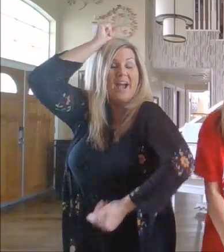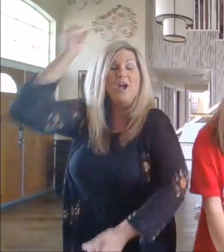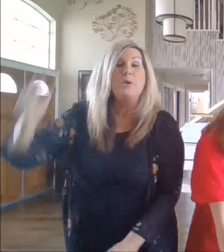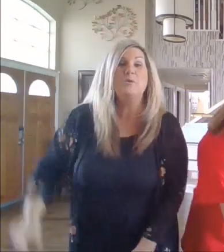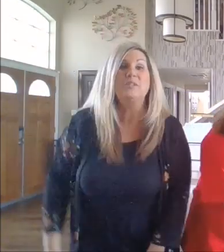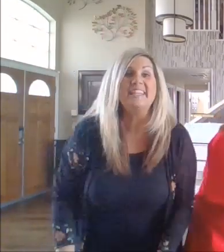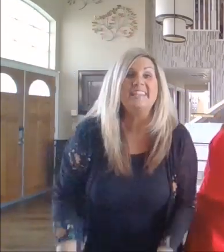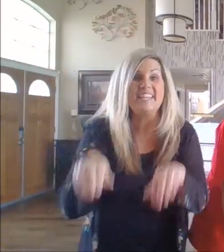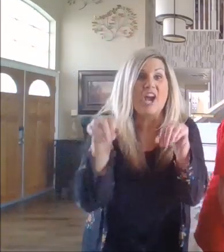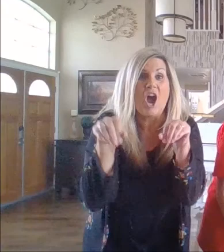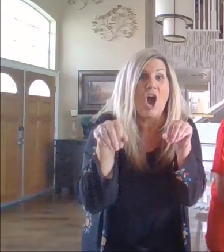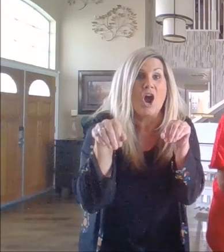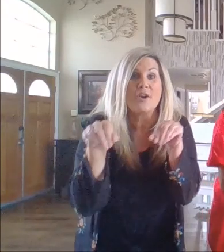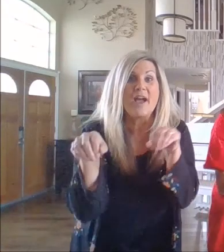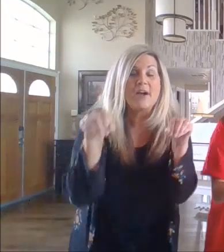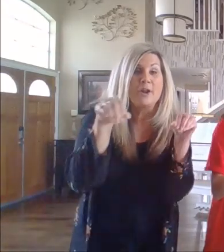Who let the R out?